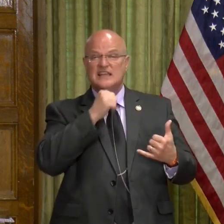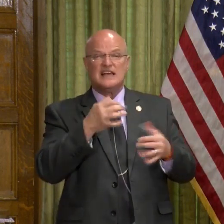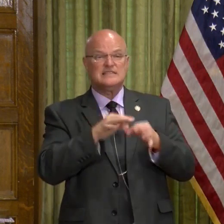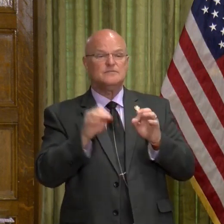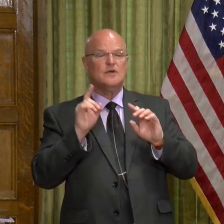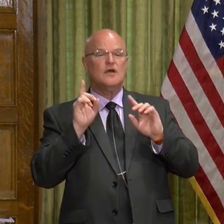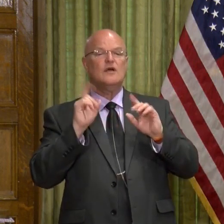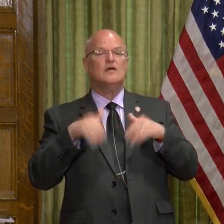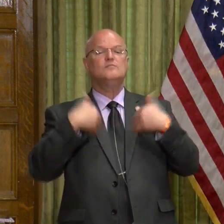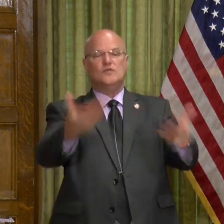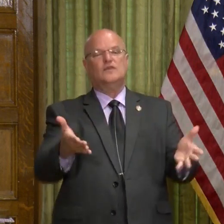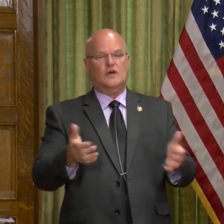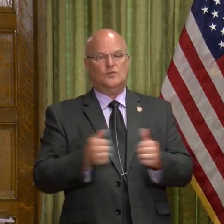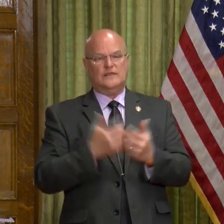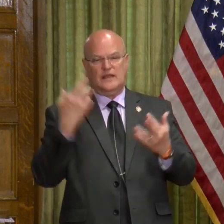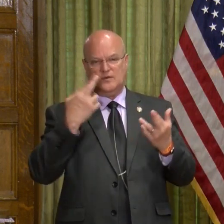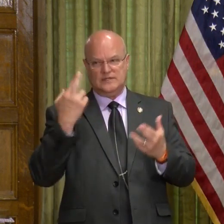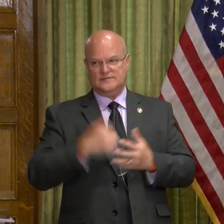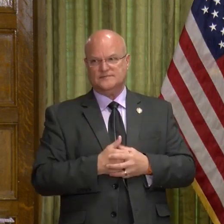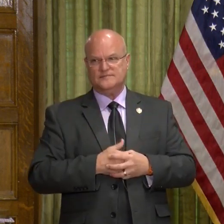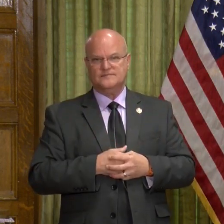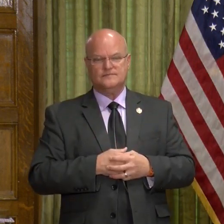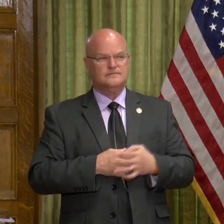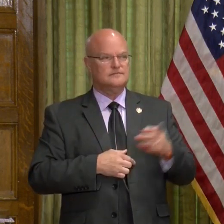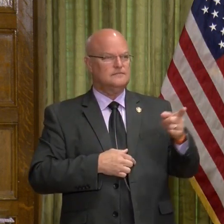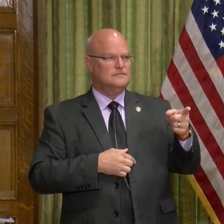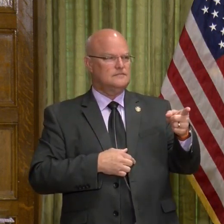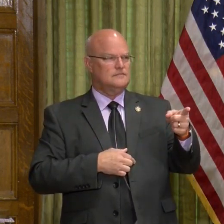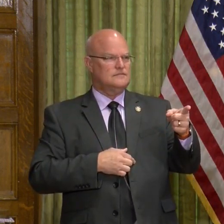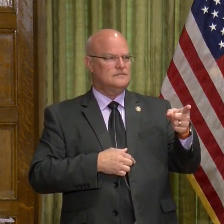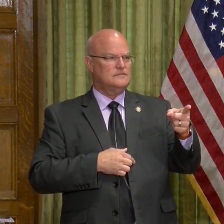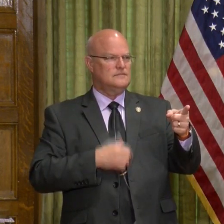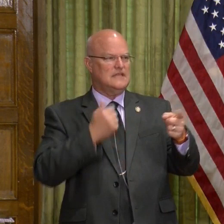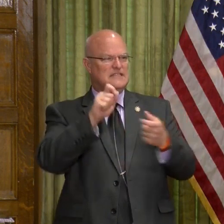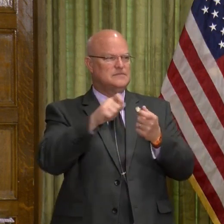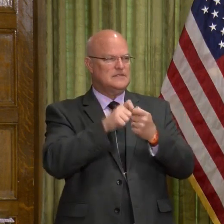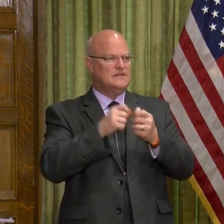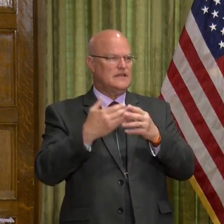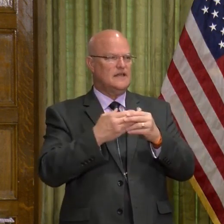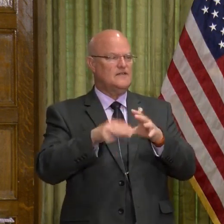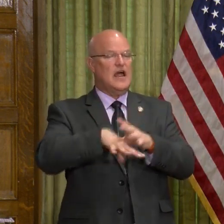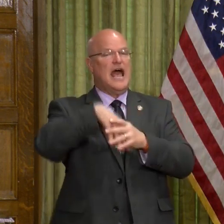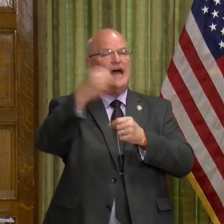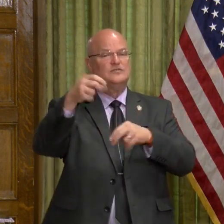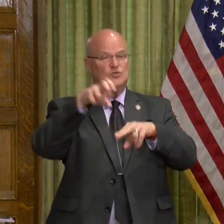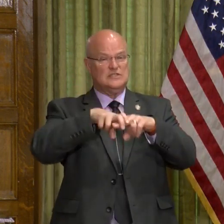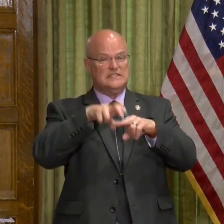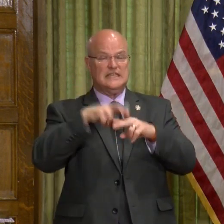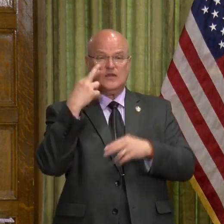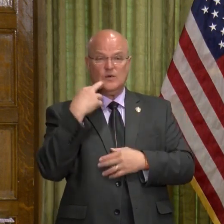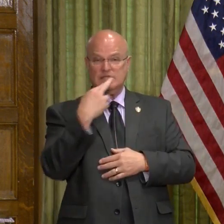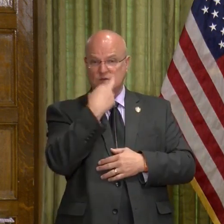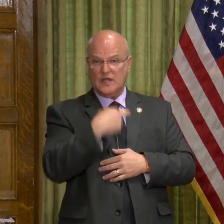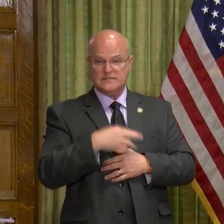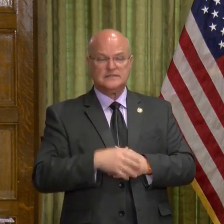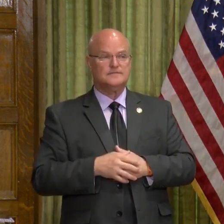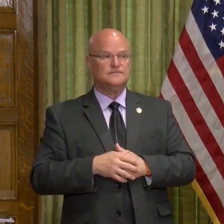simply going on to the second phase. Yes, ma'am. Are there any specific guidelines for outdoor seating at restaurants?